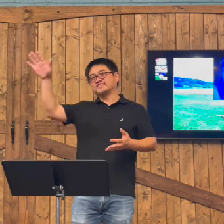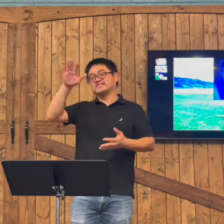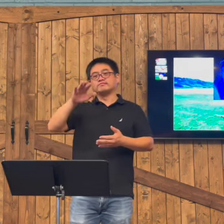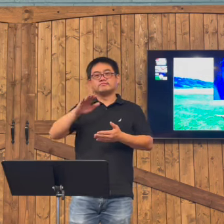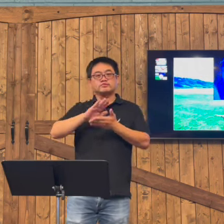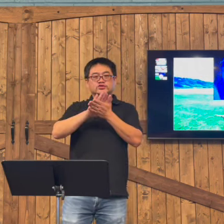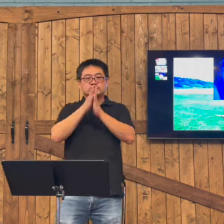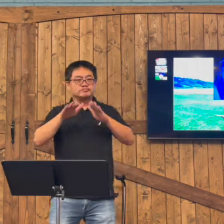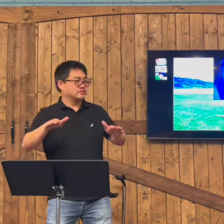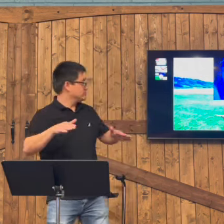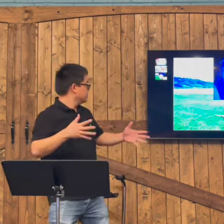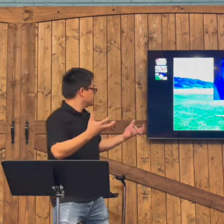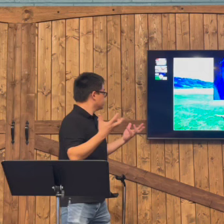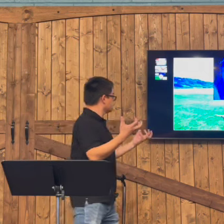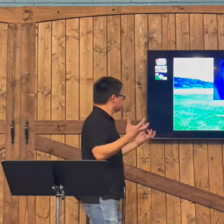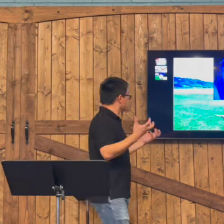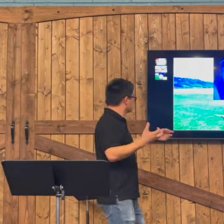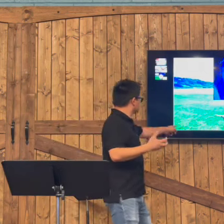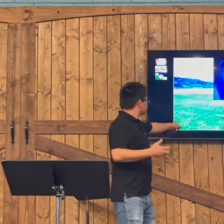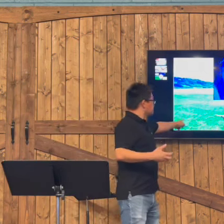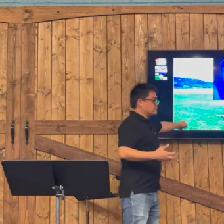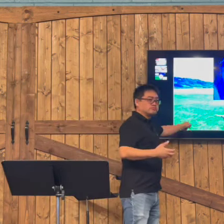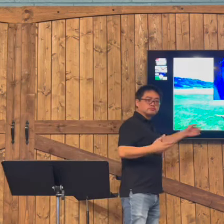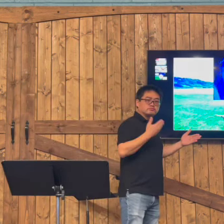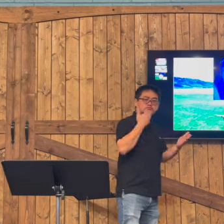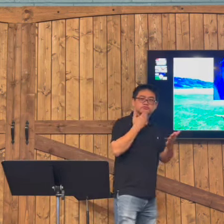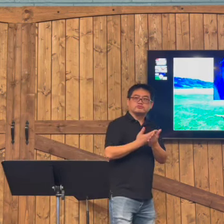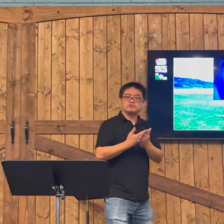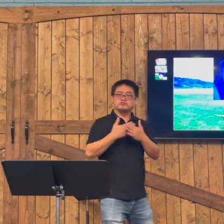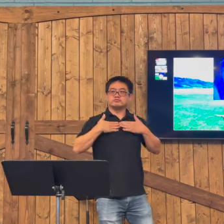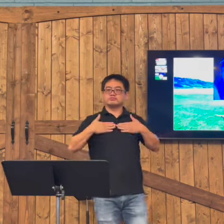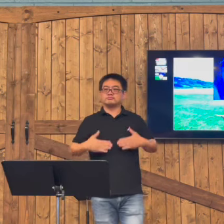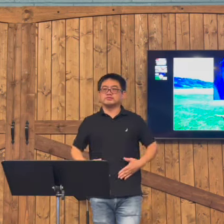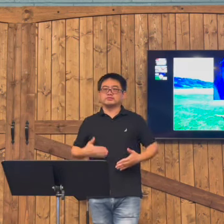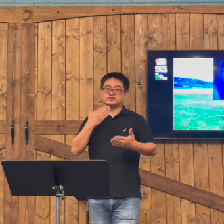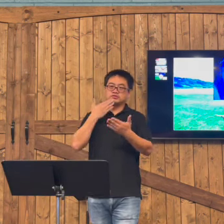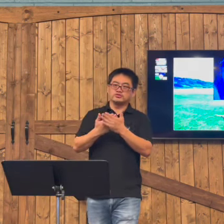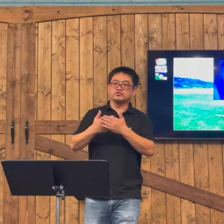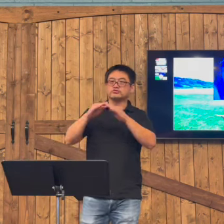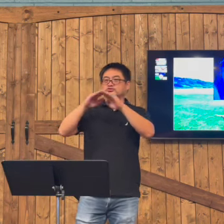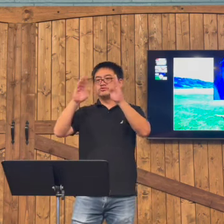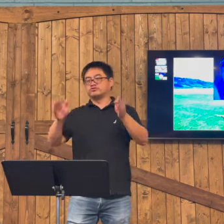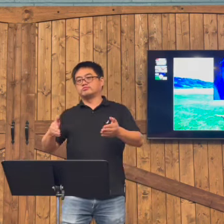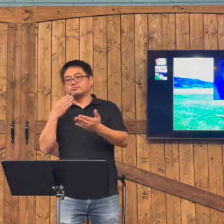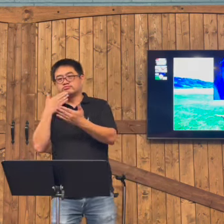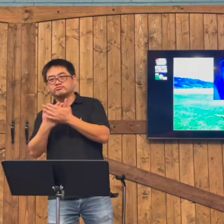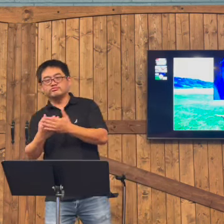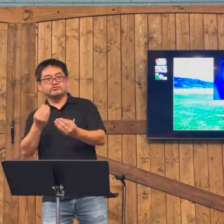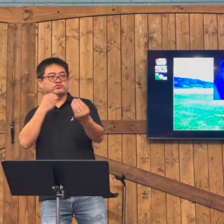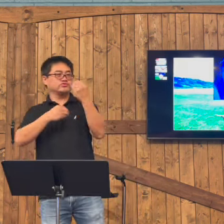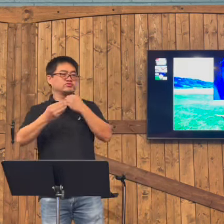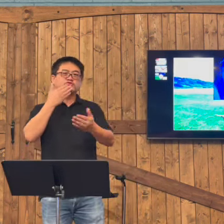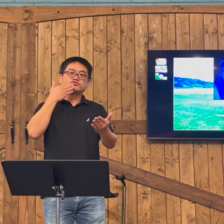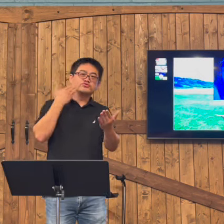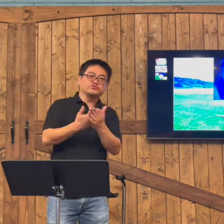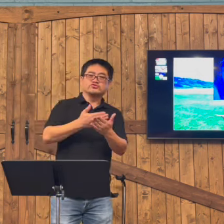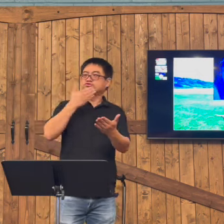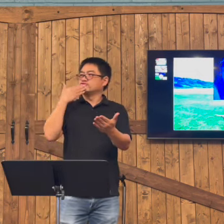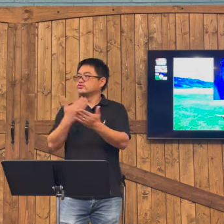all understanding. A lot of us want peace like this picture. We might not have good health. Our